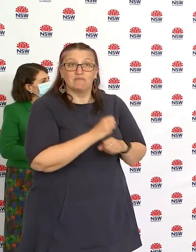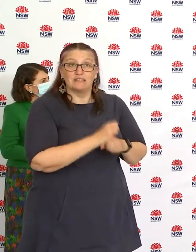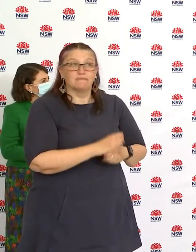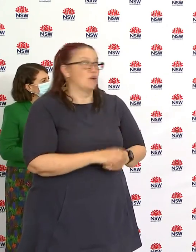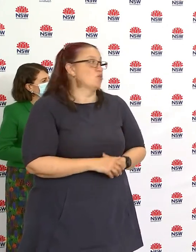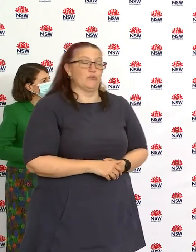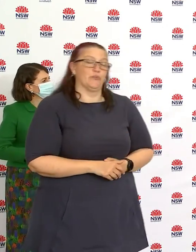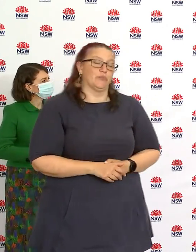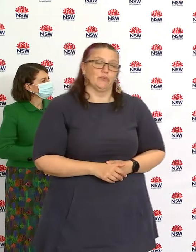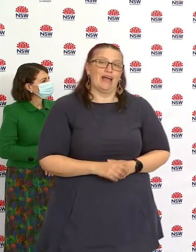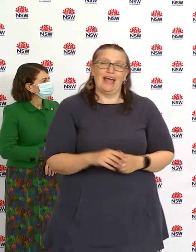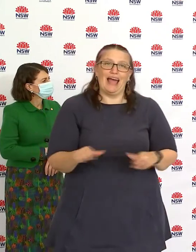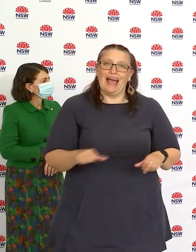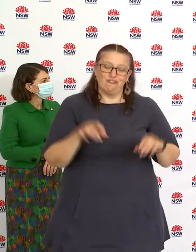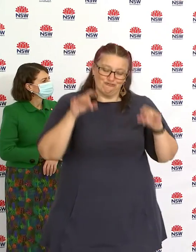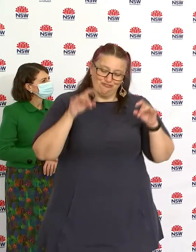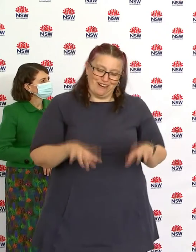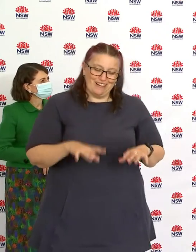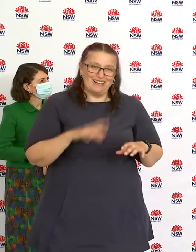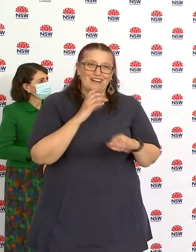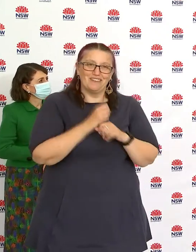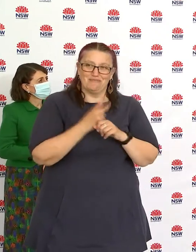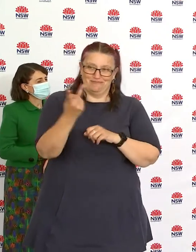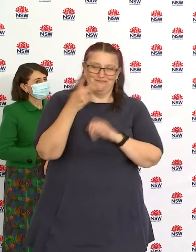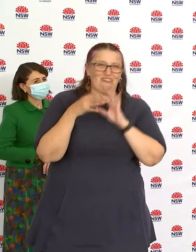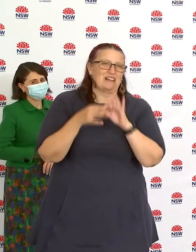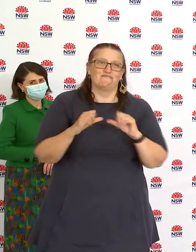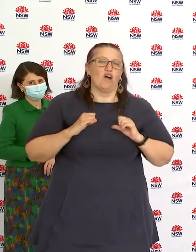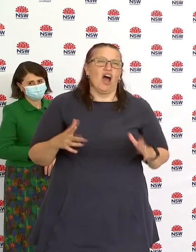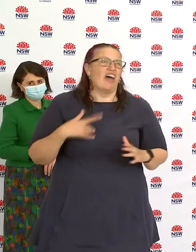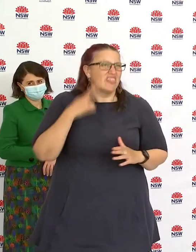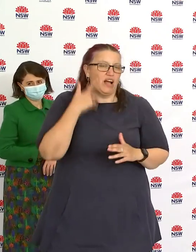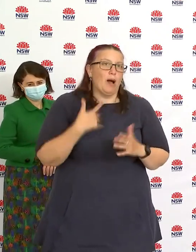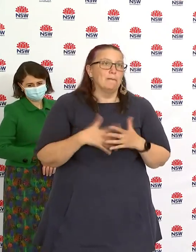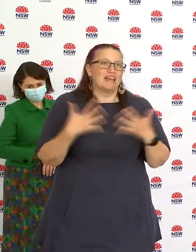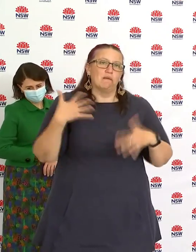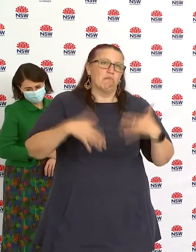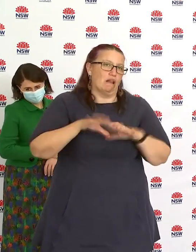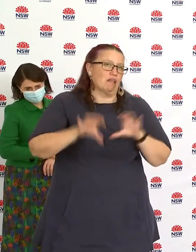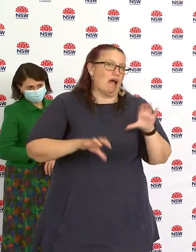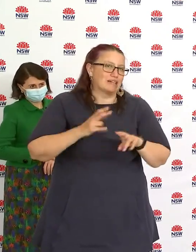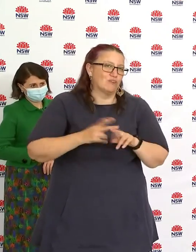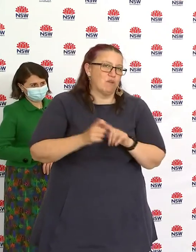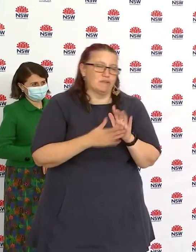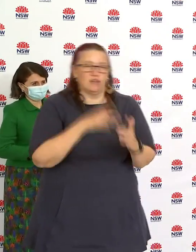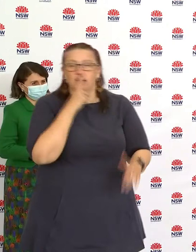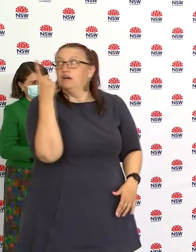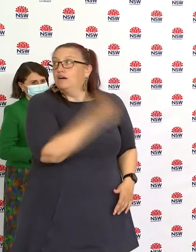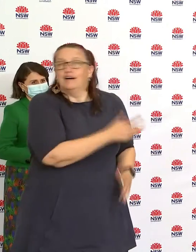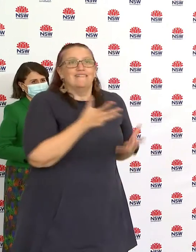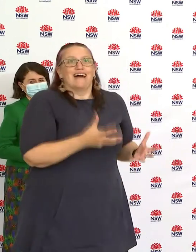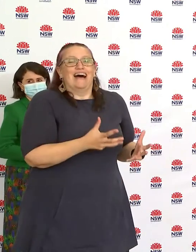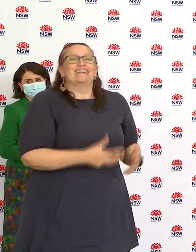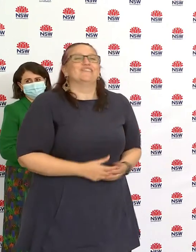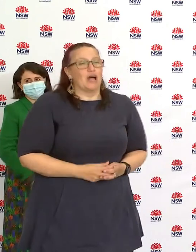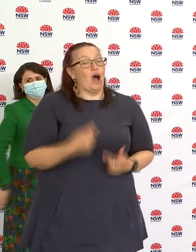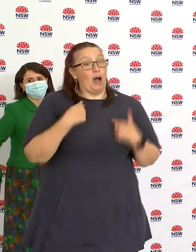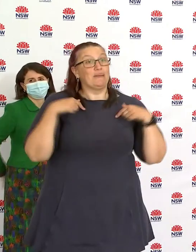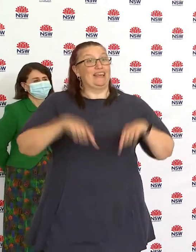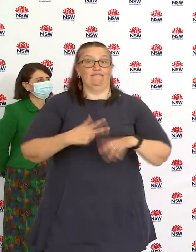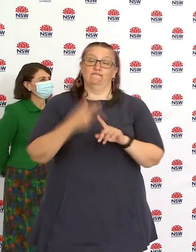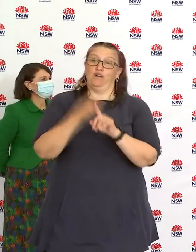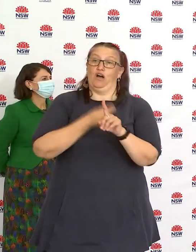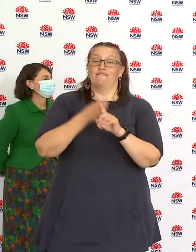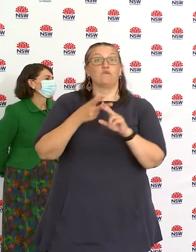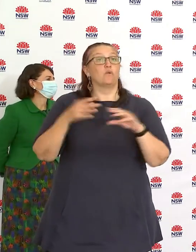i accept that i've probably been a pain in the ass for the prime minister but um i'm here to fight for workers and for businesses right